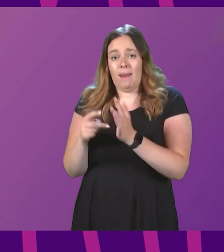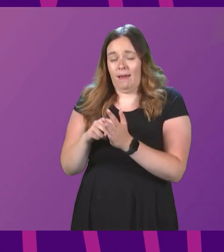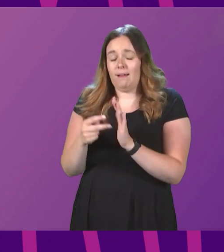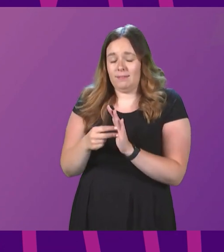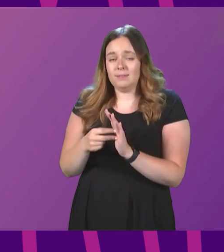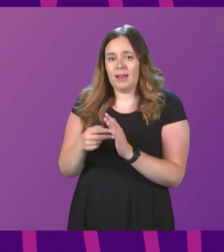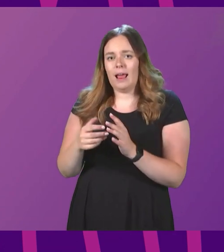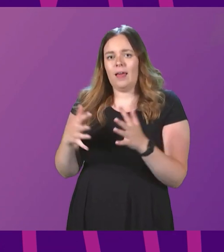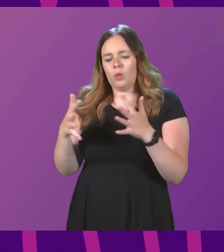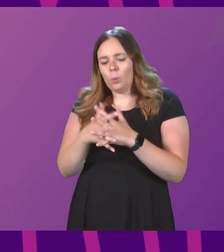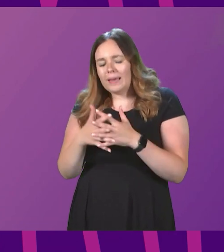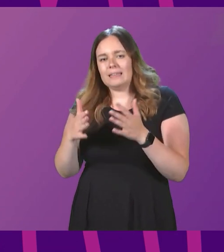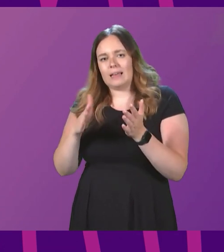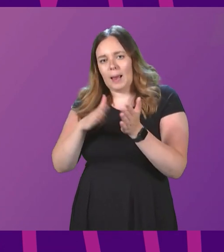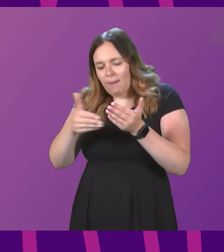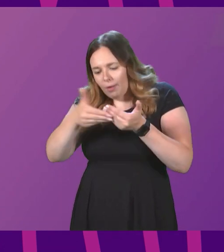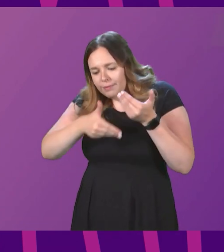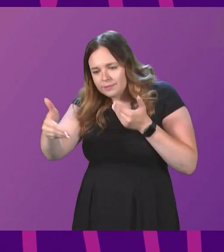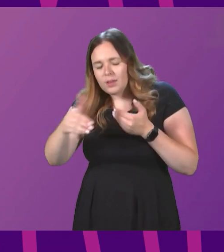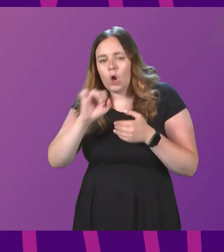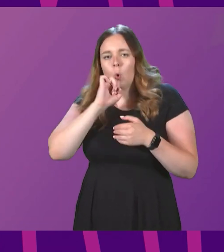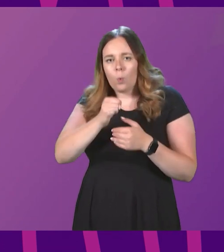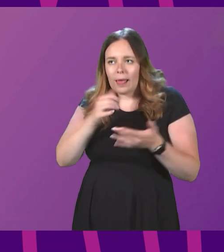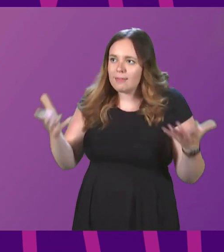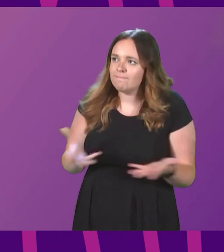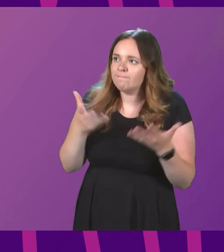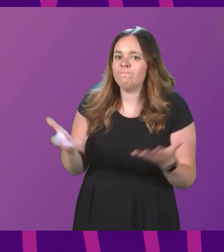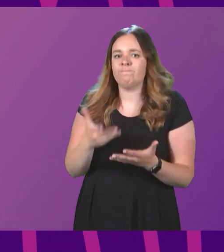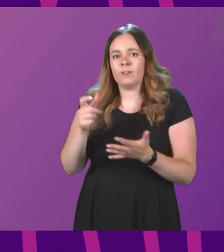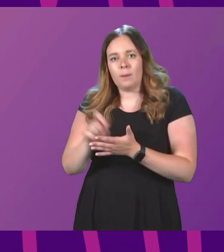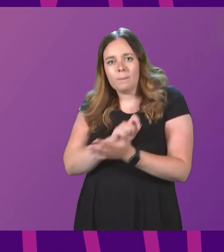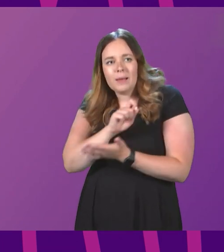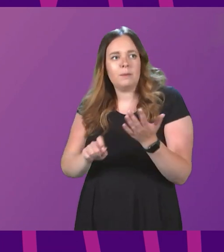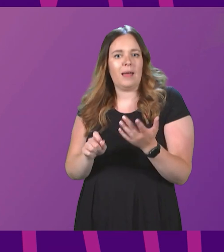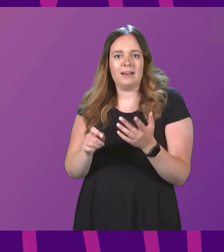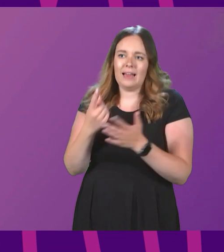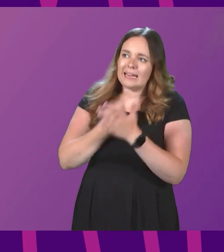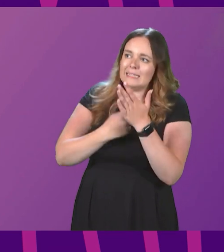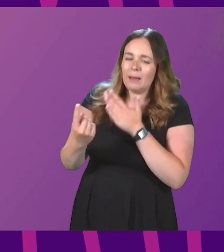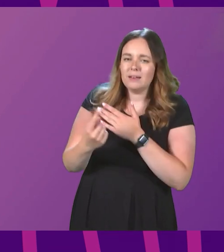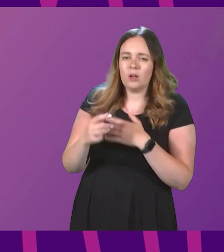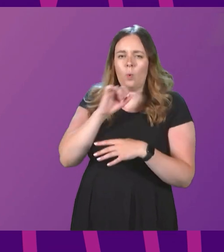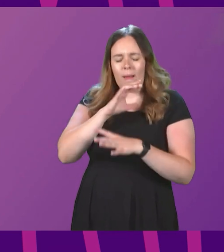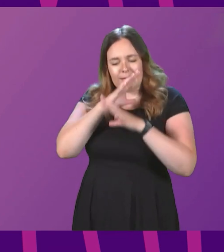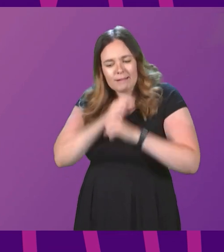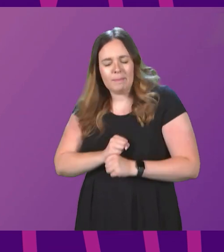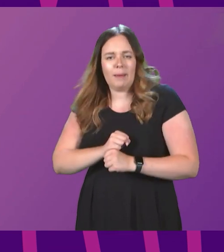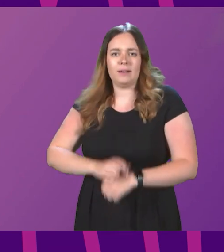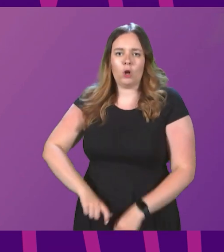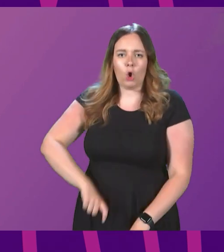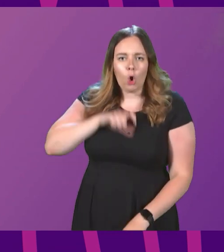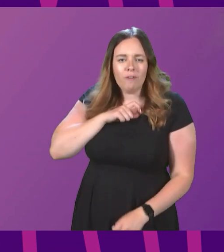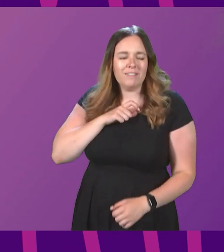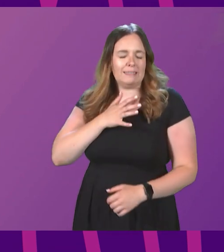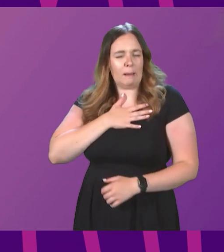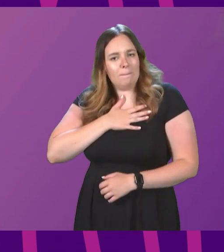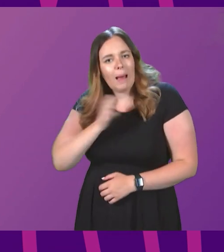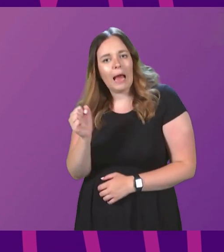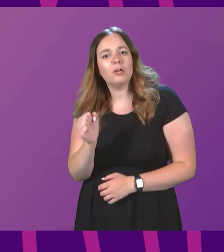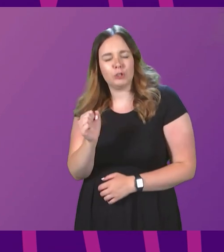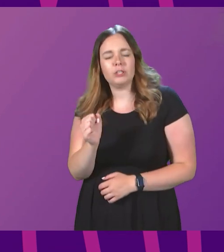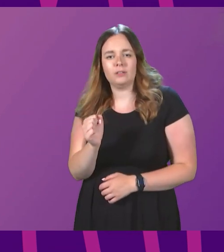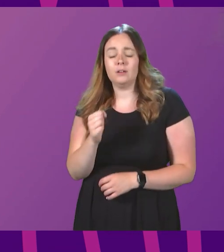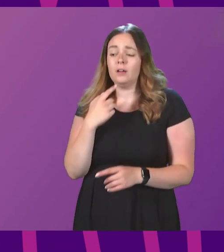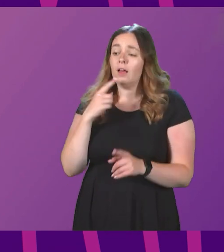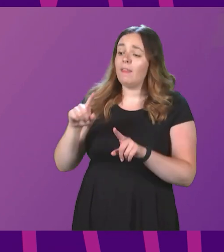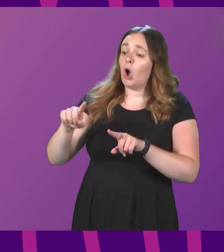In the weeks and months ahead, we will make the positive case for independence. We will do so with commitment, confidence and passion. Let